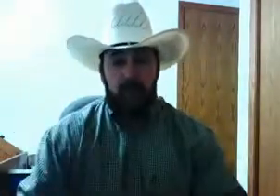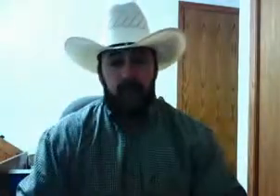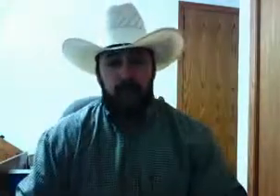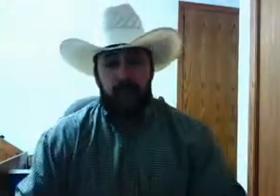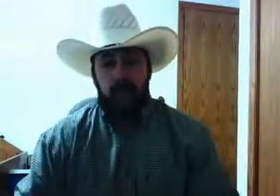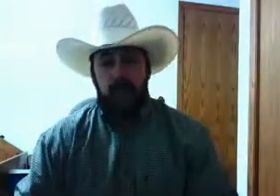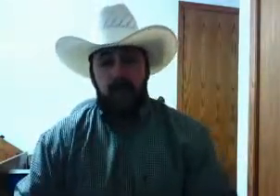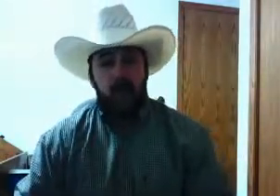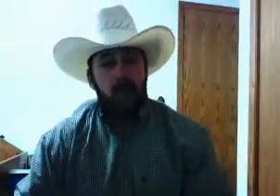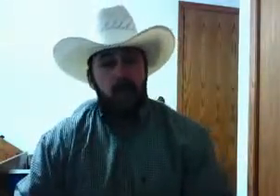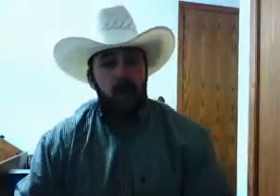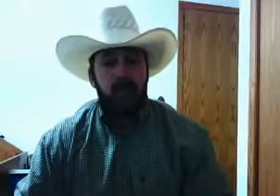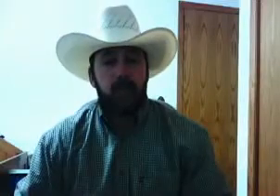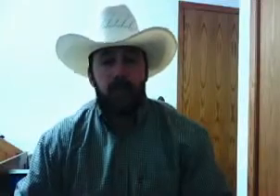End Time Watchmen will be right back.